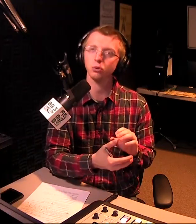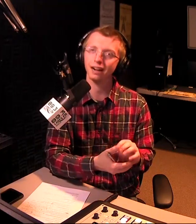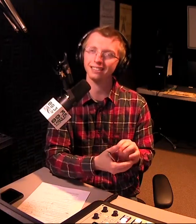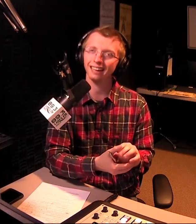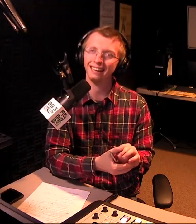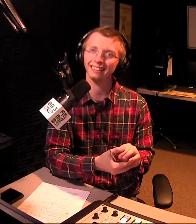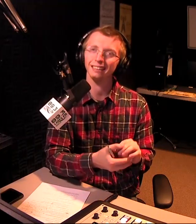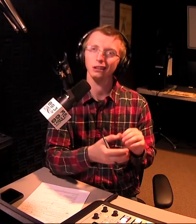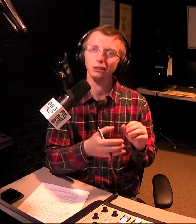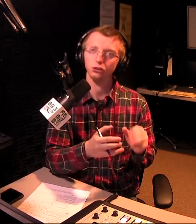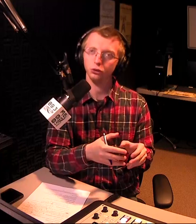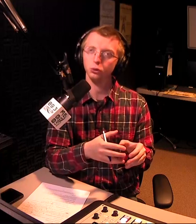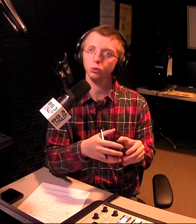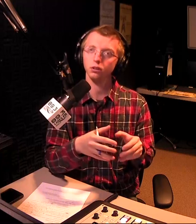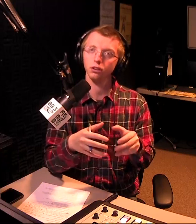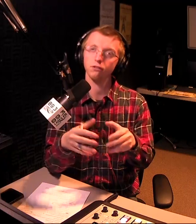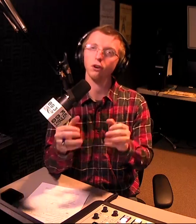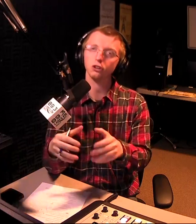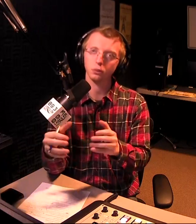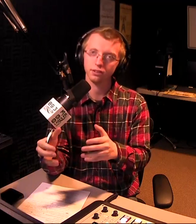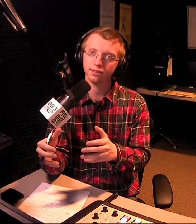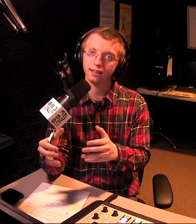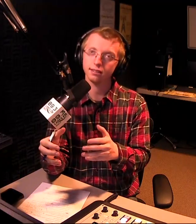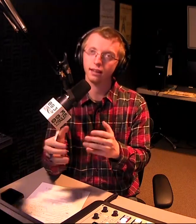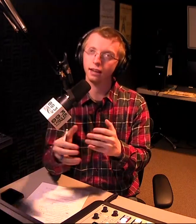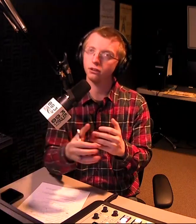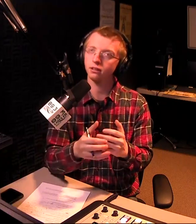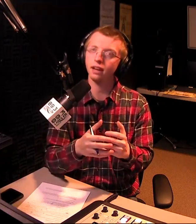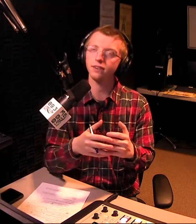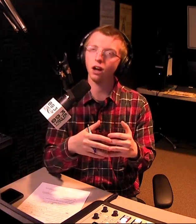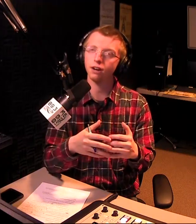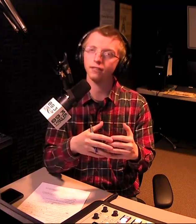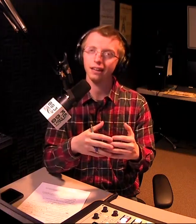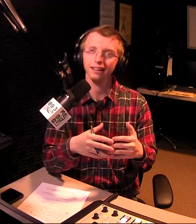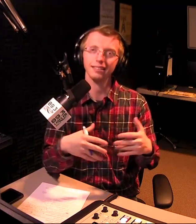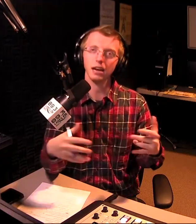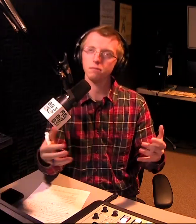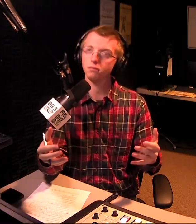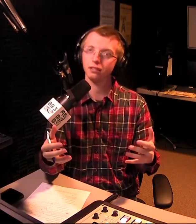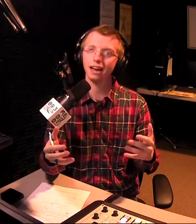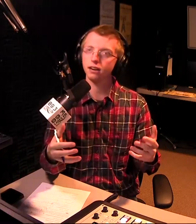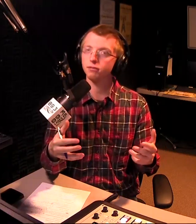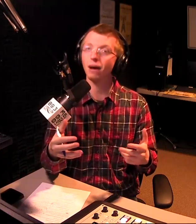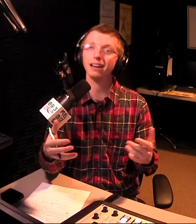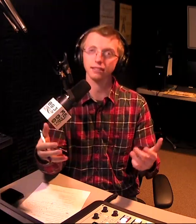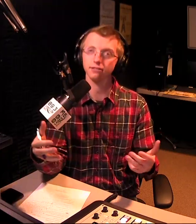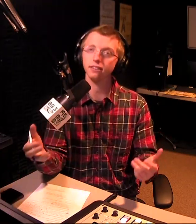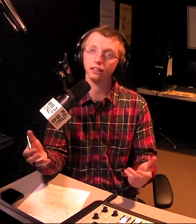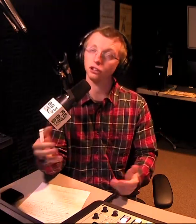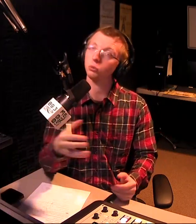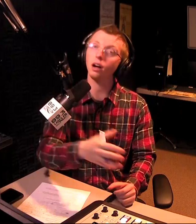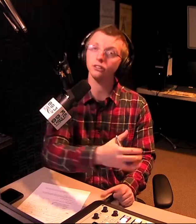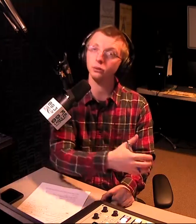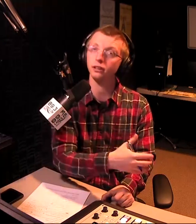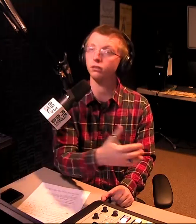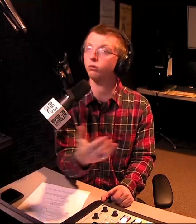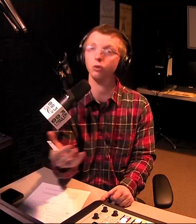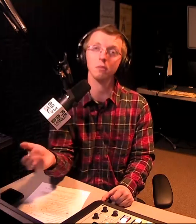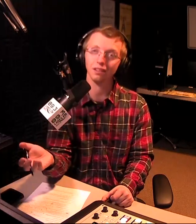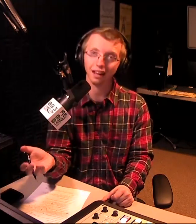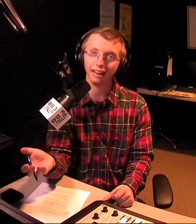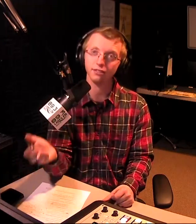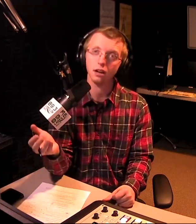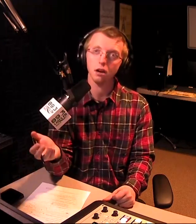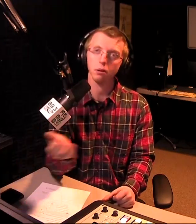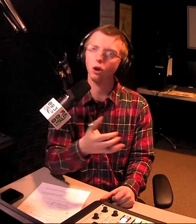body language translate to the virtual sense so that you're giving off the same kind of positive feel that you want to in